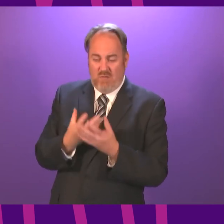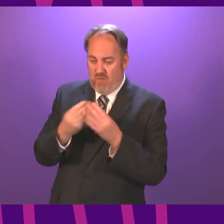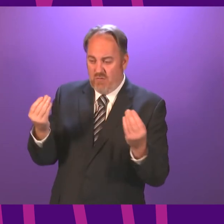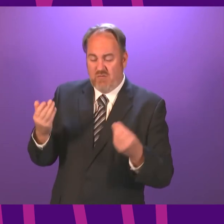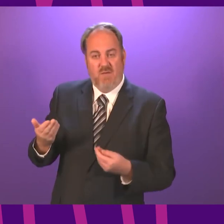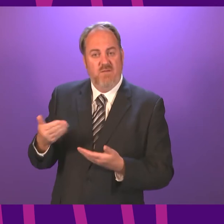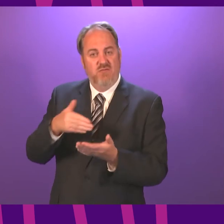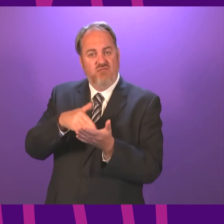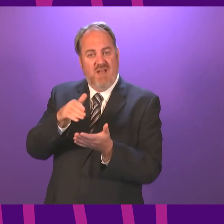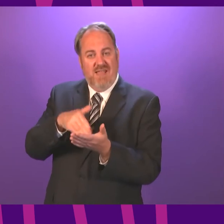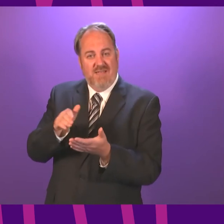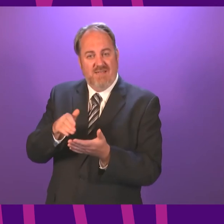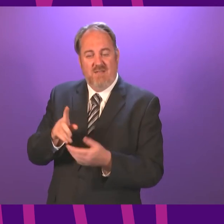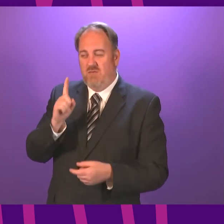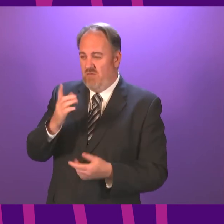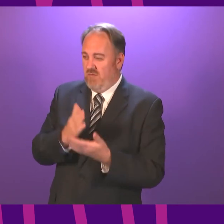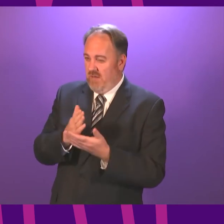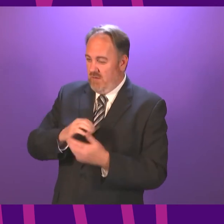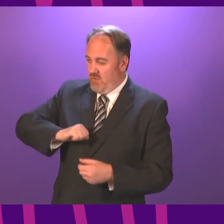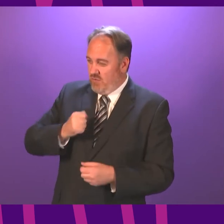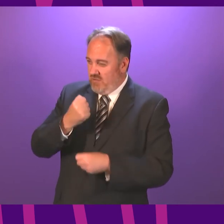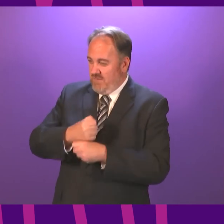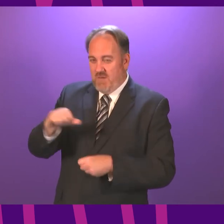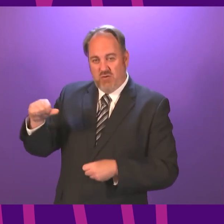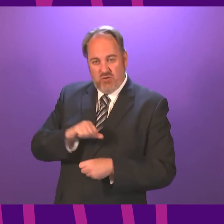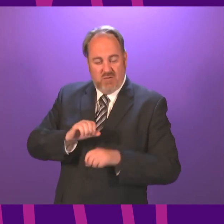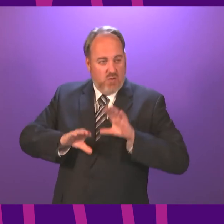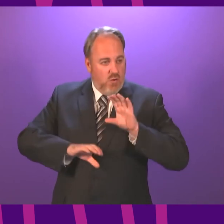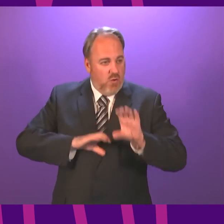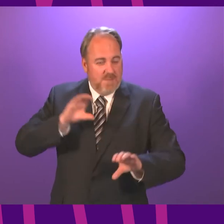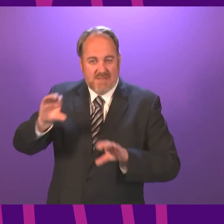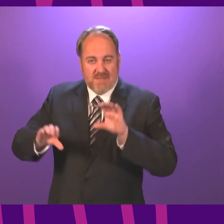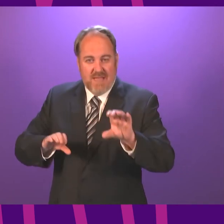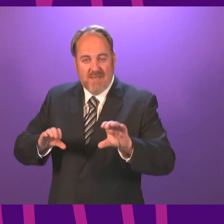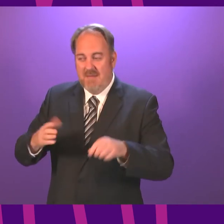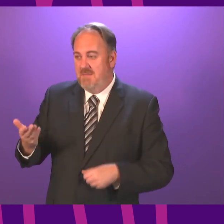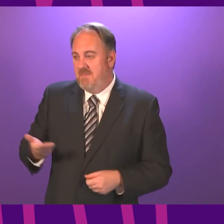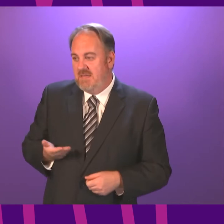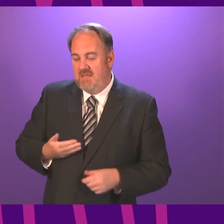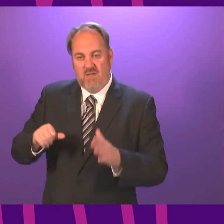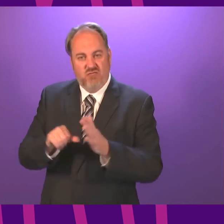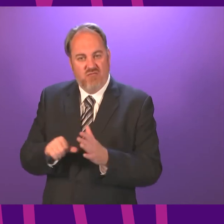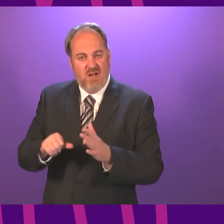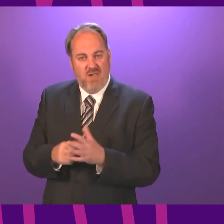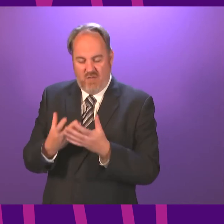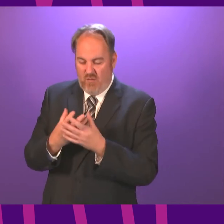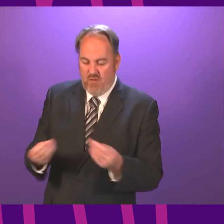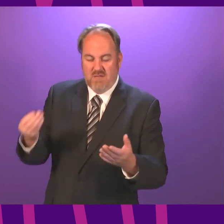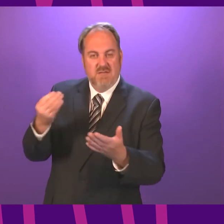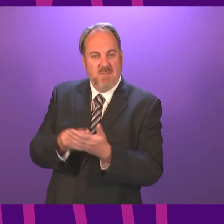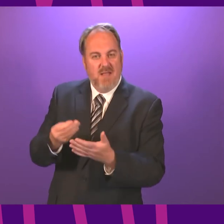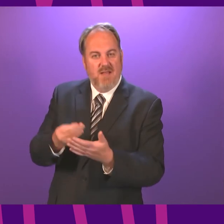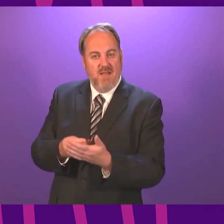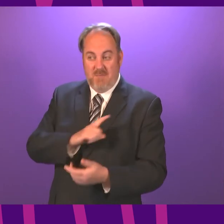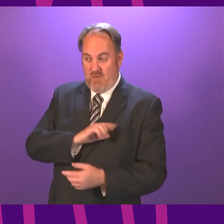the loser here. So will the Scottish Government compensate individuals and businesses who've lost money because of this